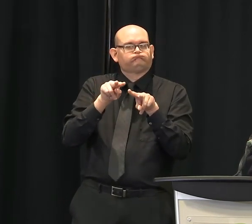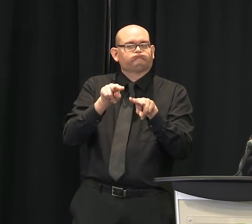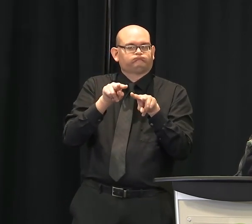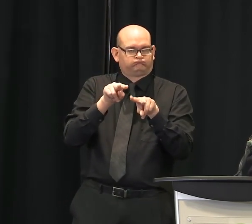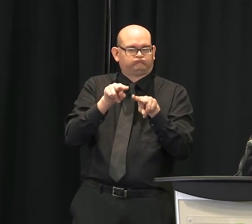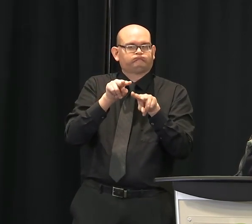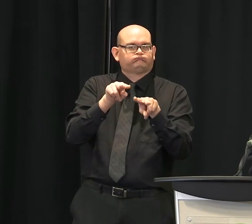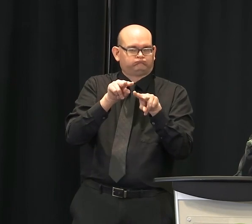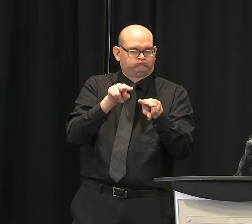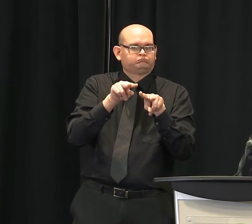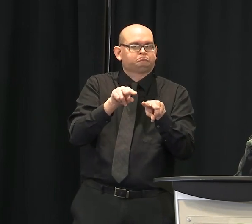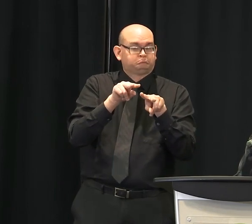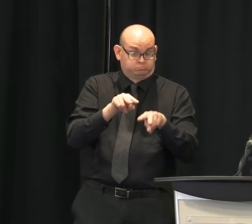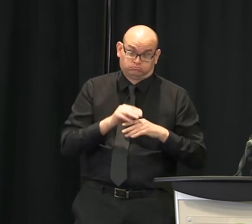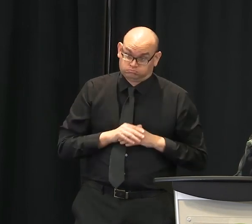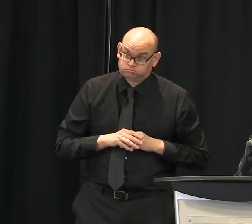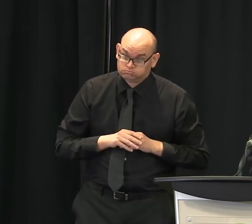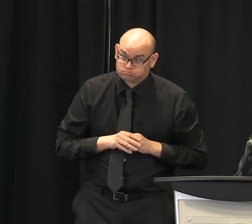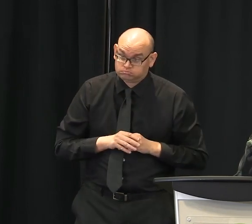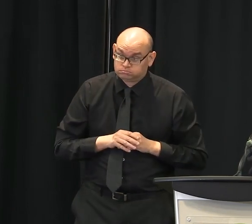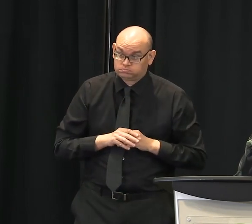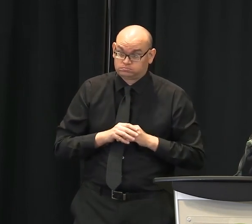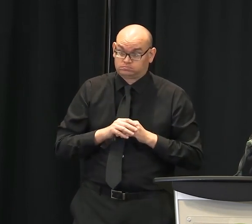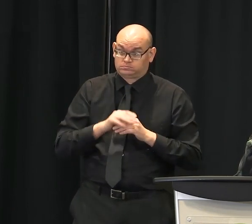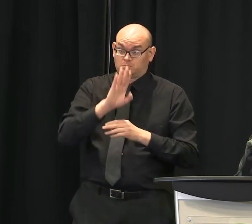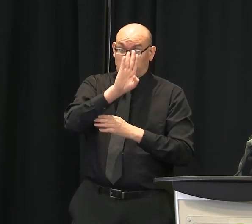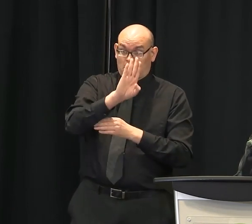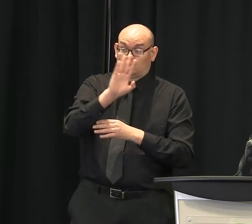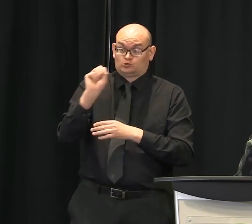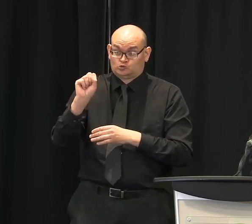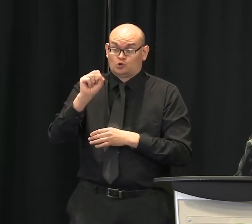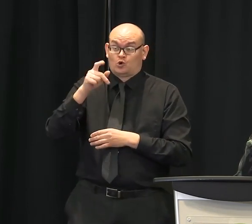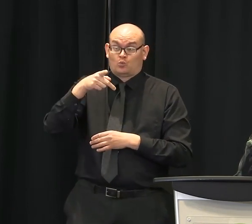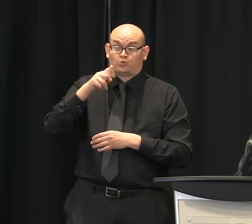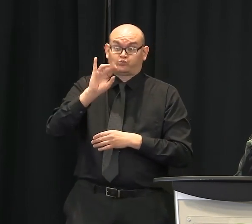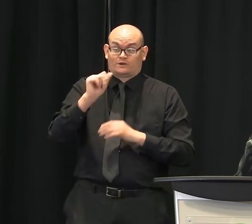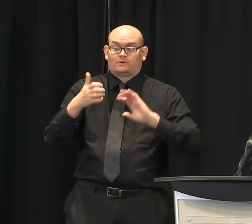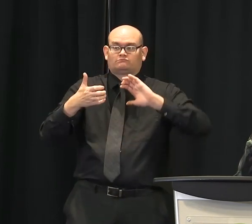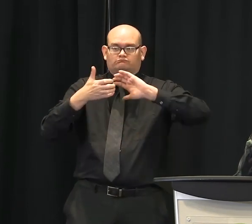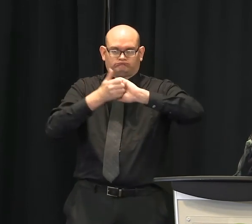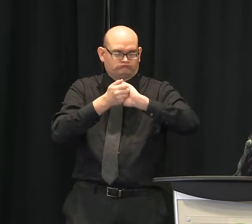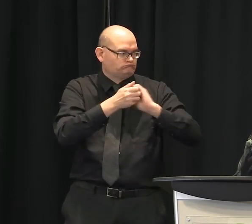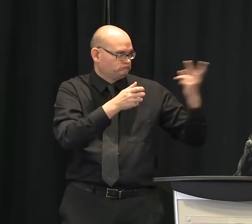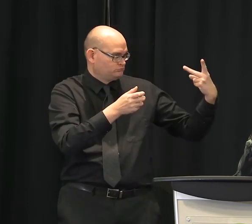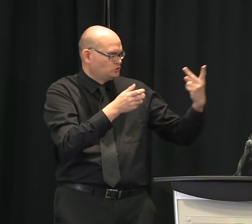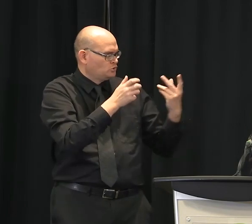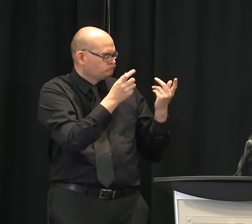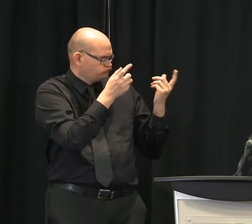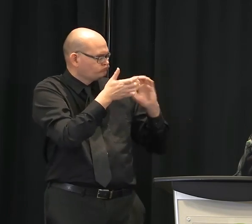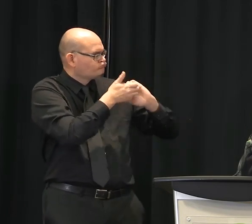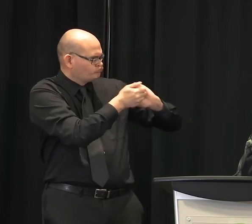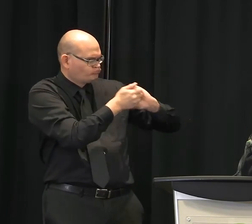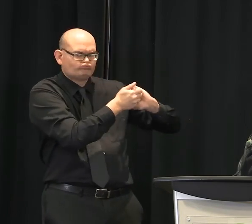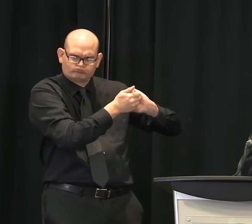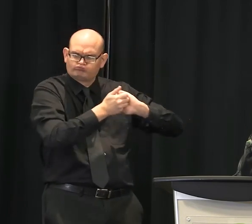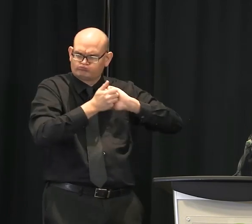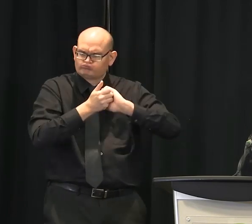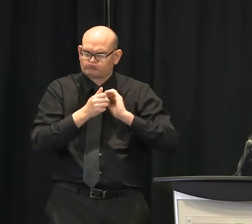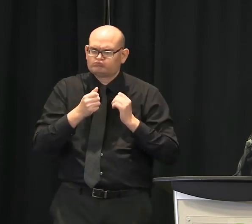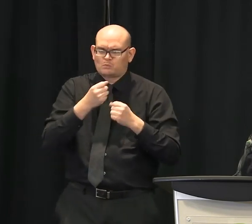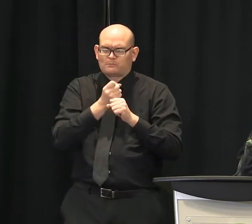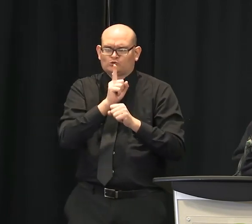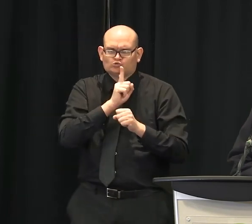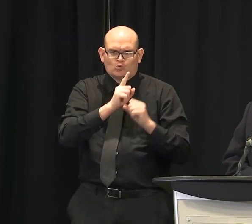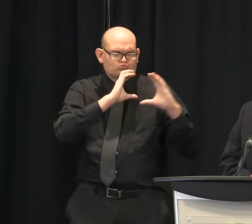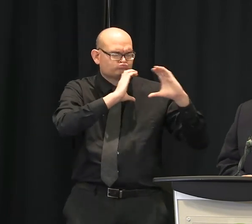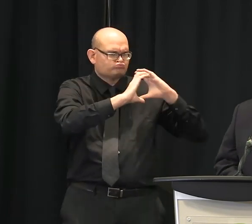We taught the Prisma on a regular basis to compare notes, not just about who we're seeing, but what populations that we're seeing.